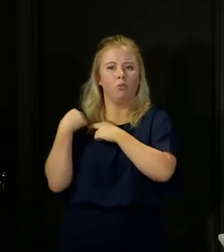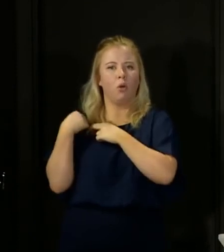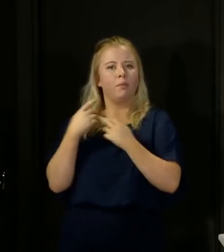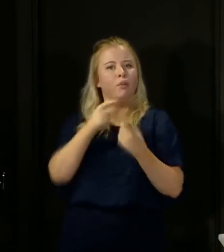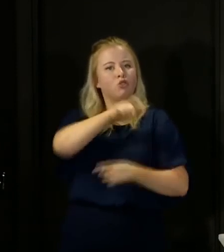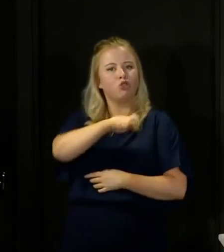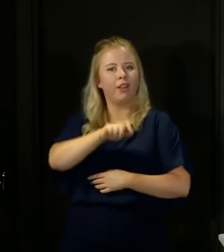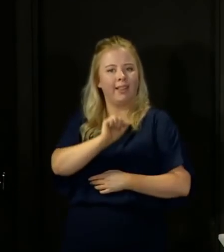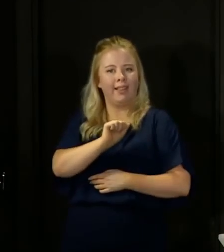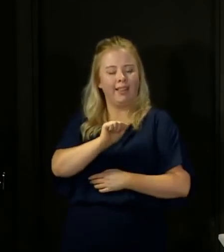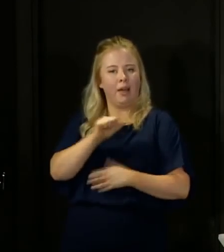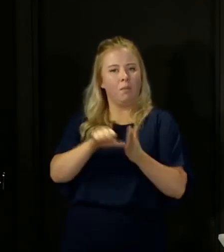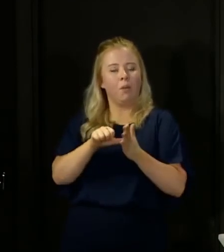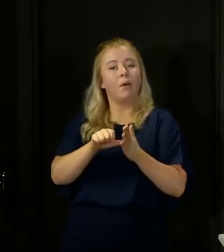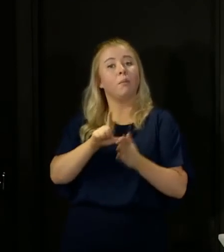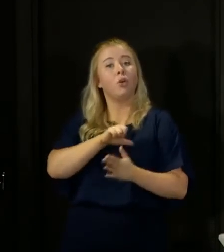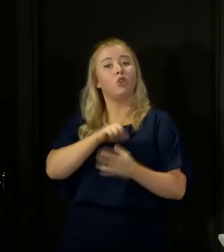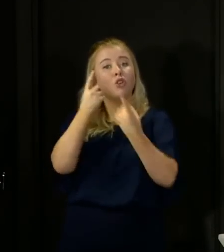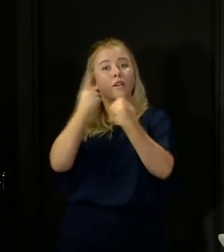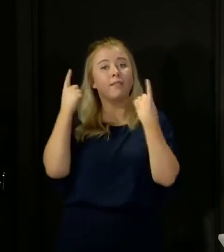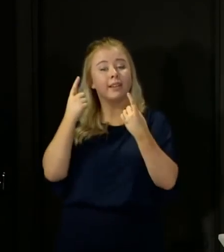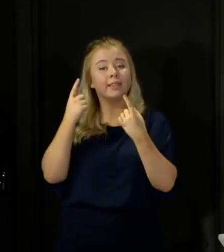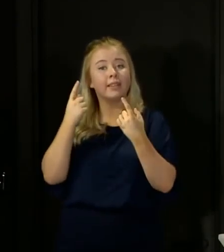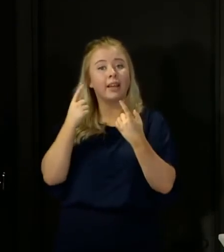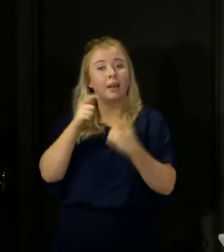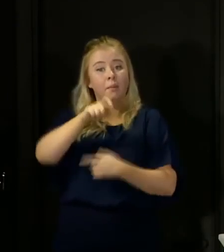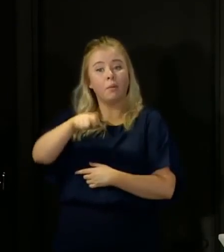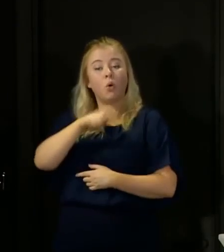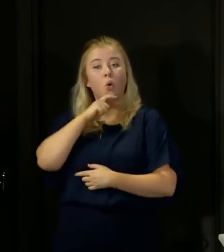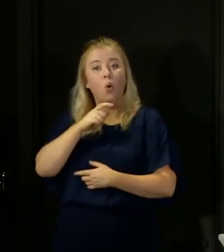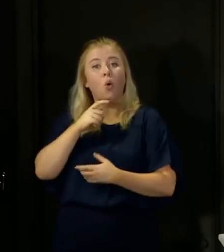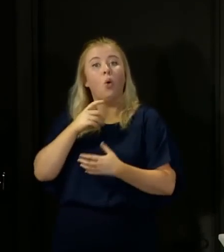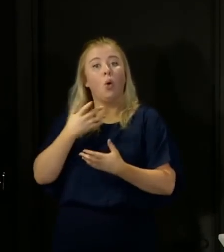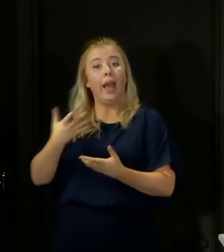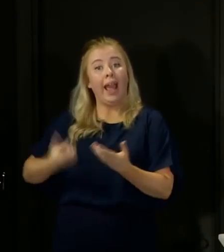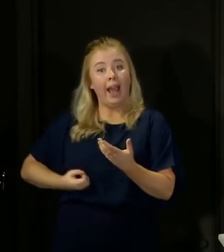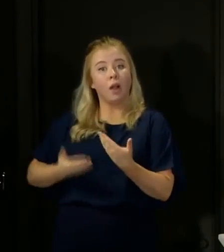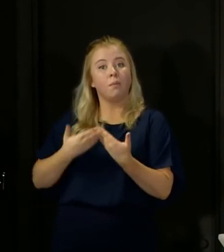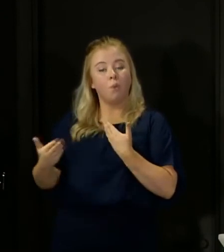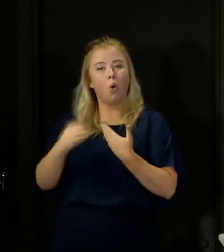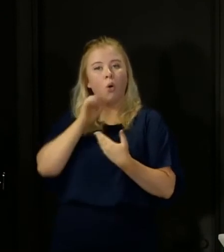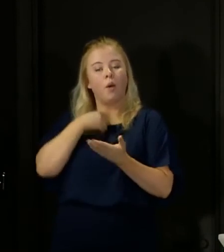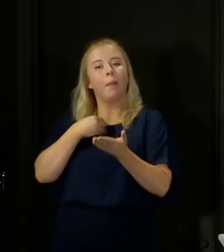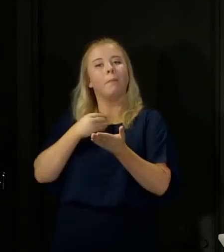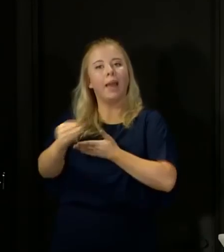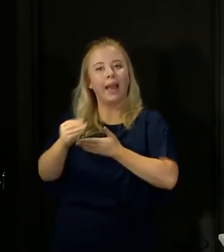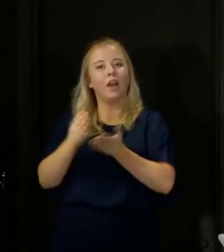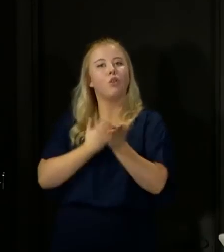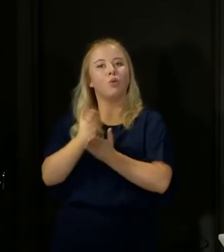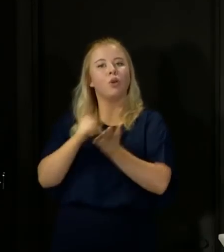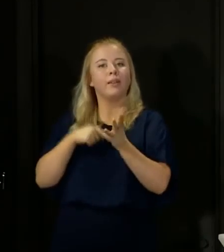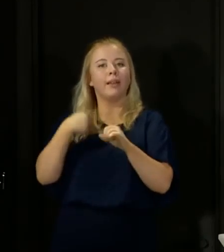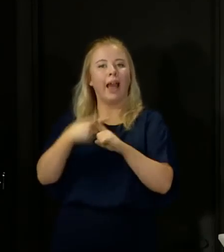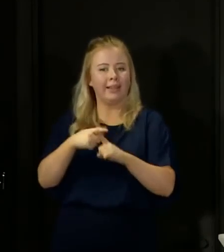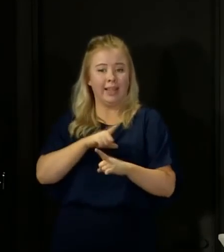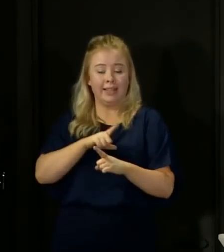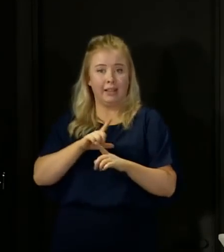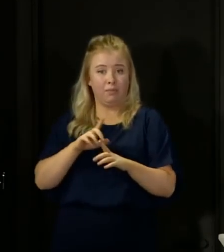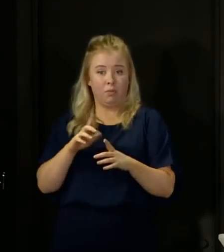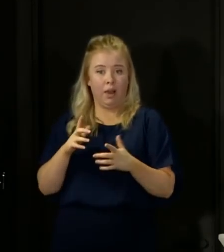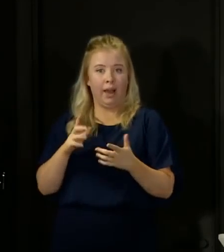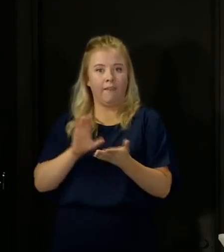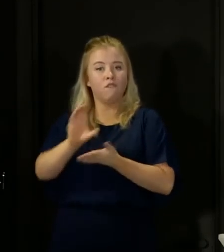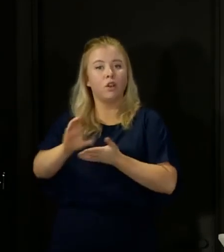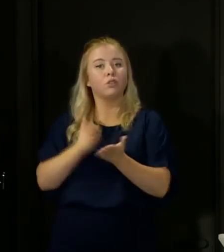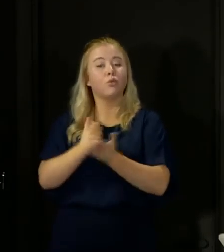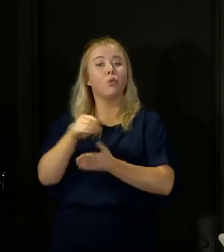University graduates who often earn more pay more through income tax. And that is how we should fund our education system. So that's not a change in my view.